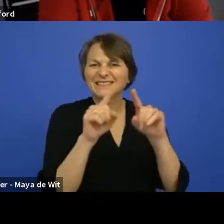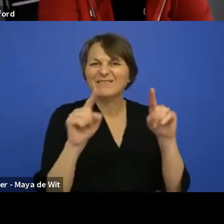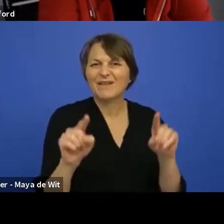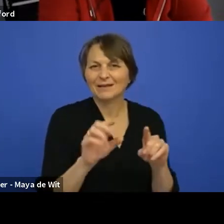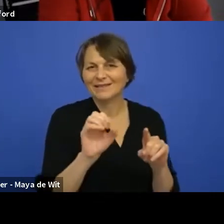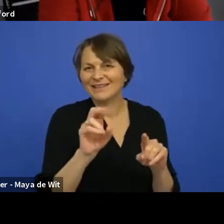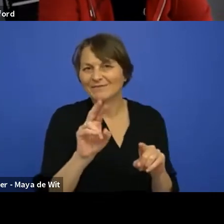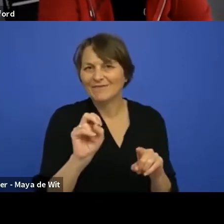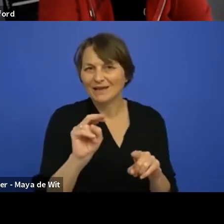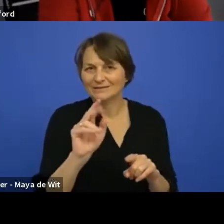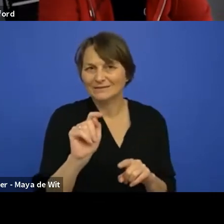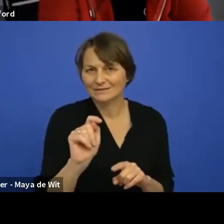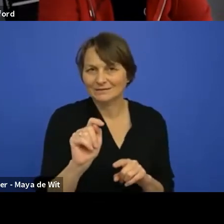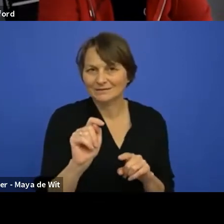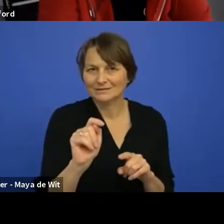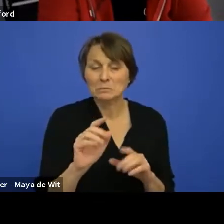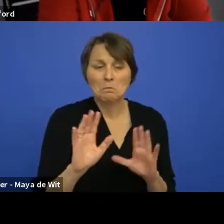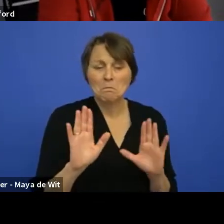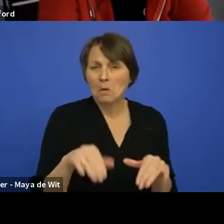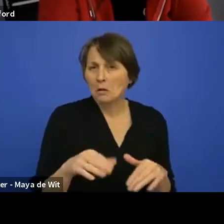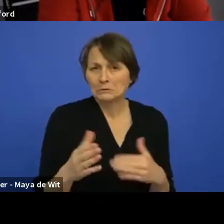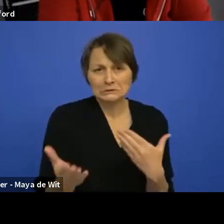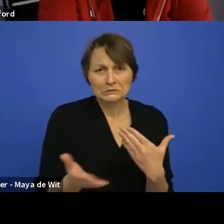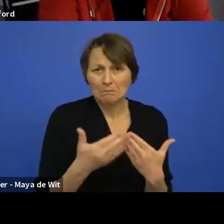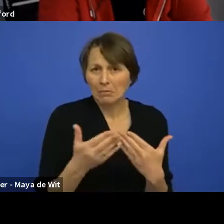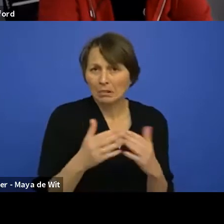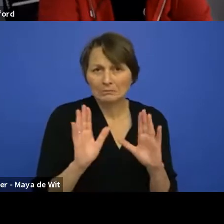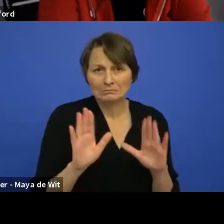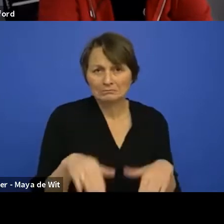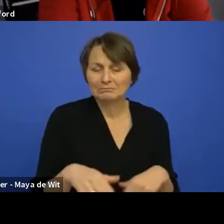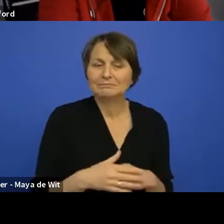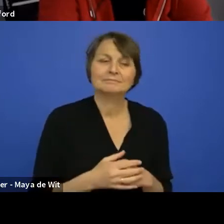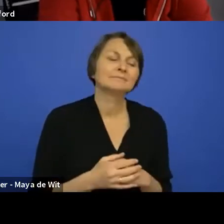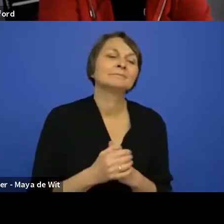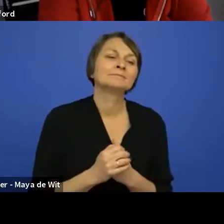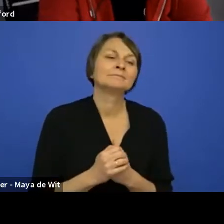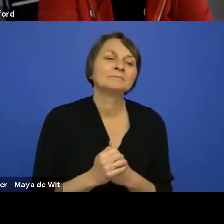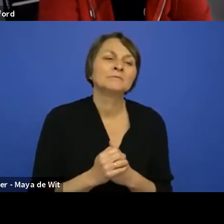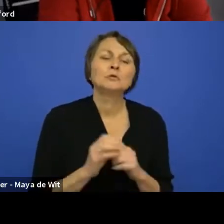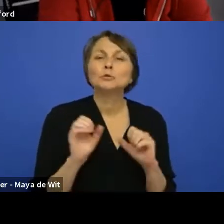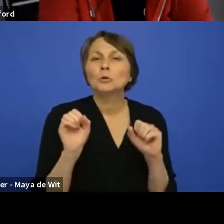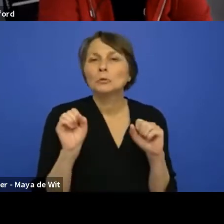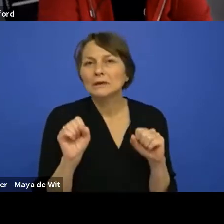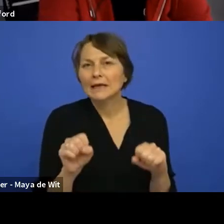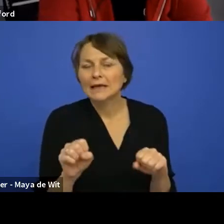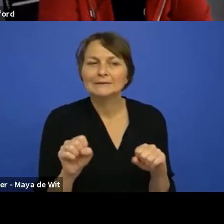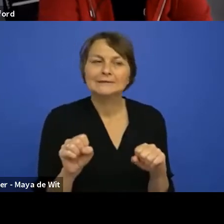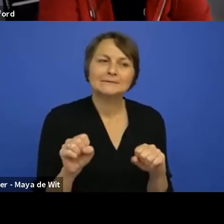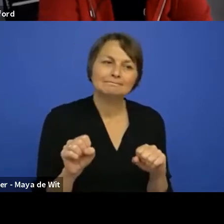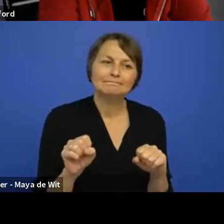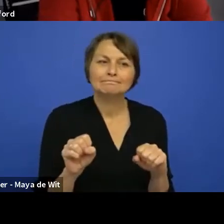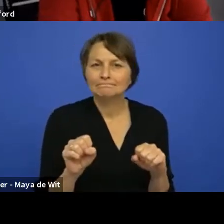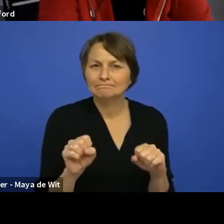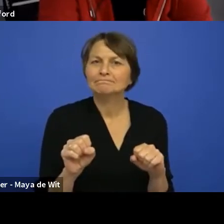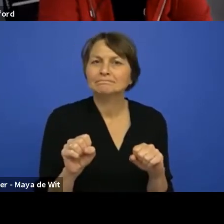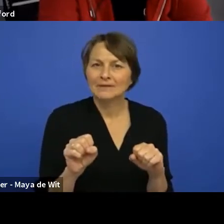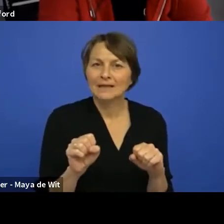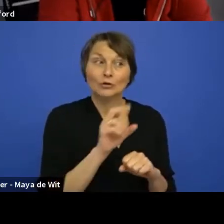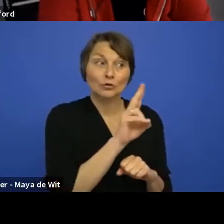simple thing. So actually we can or could, uh, implement, uh, the UI library in existing back office